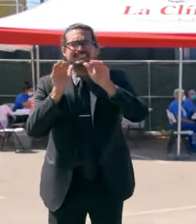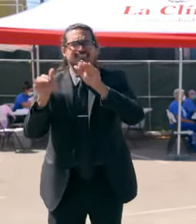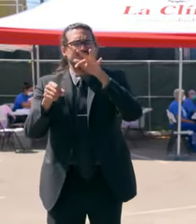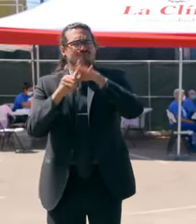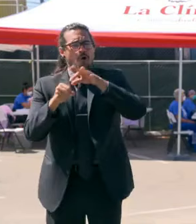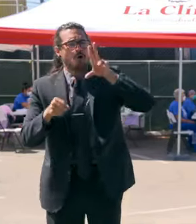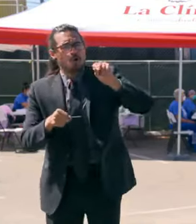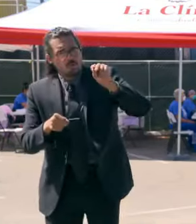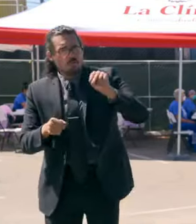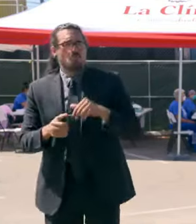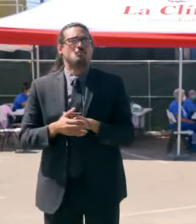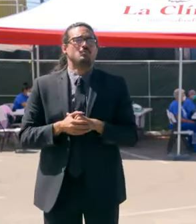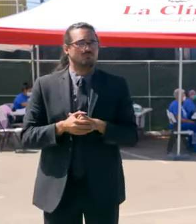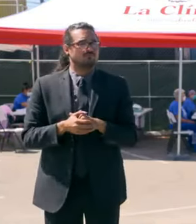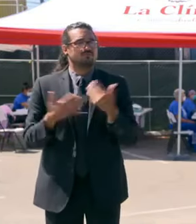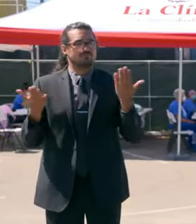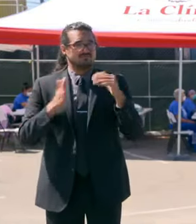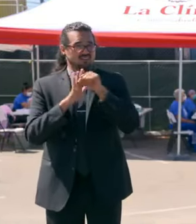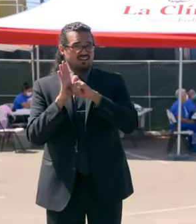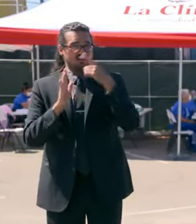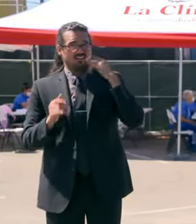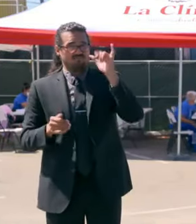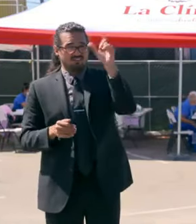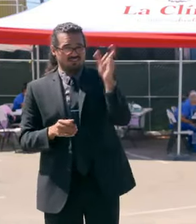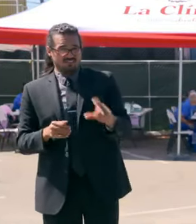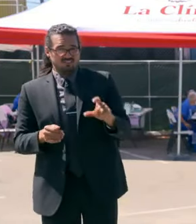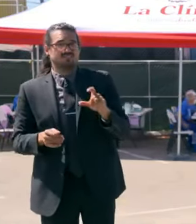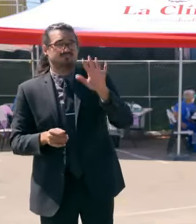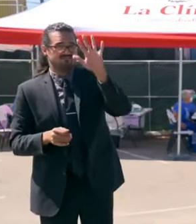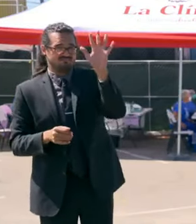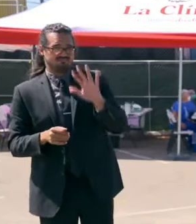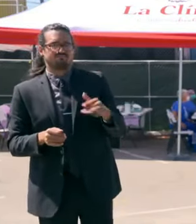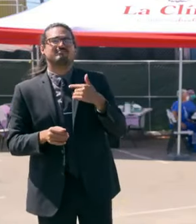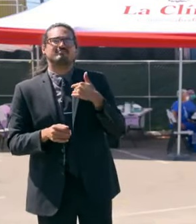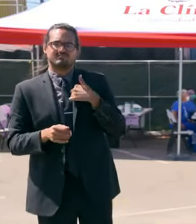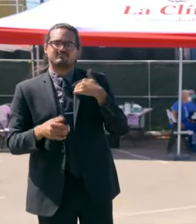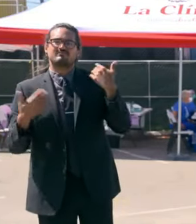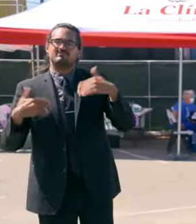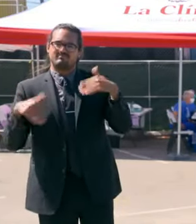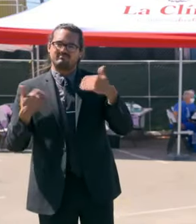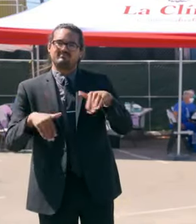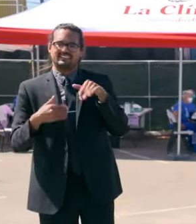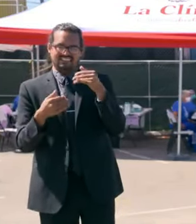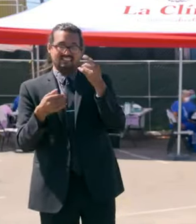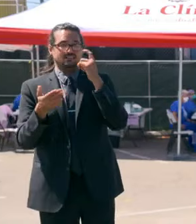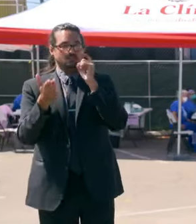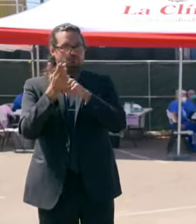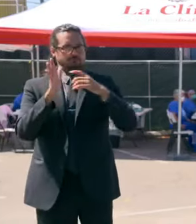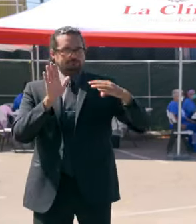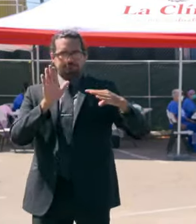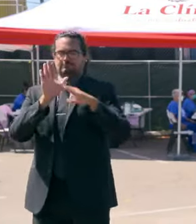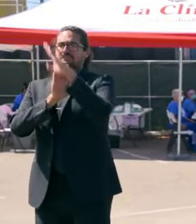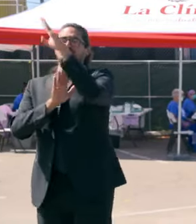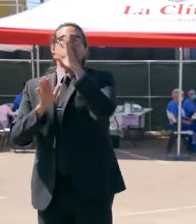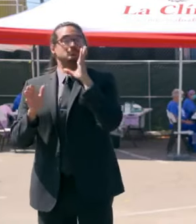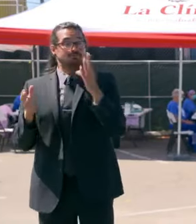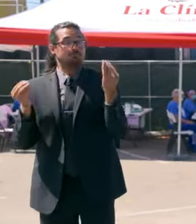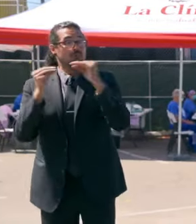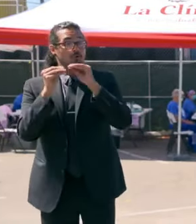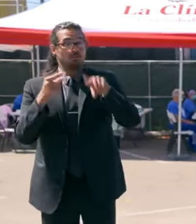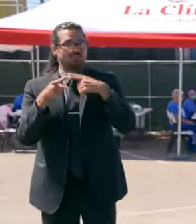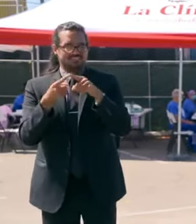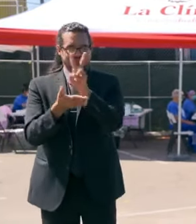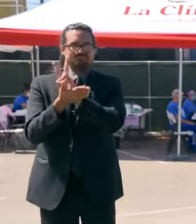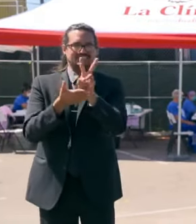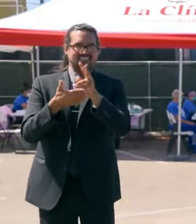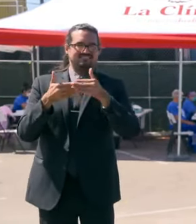California. And we're just winding up this last two weeks. So we're going to bring this home. We're working hard. want to encourage everybody, vote no on this Republican-backed